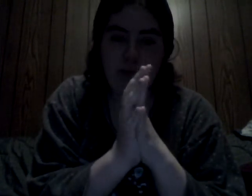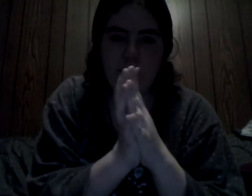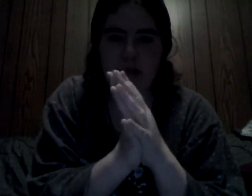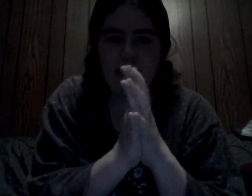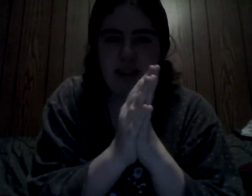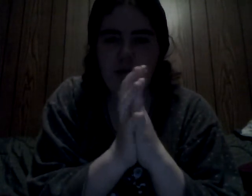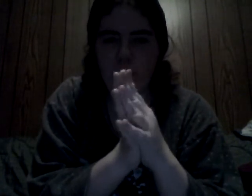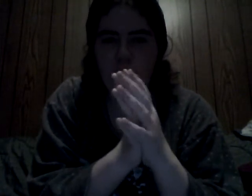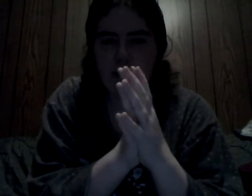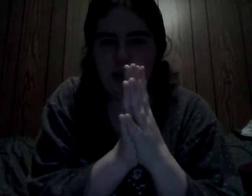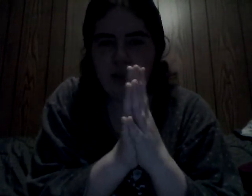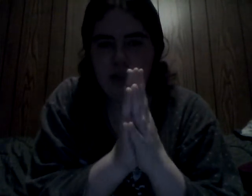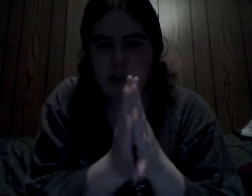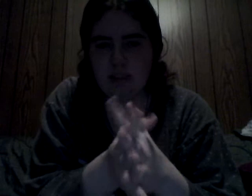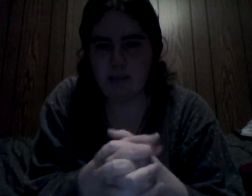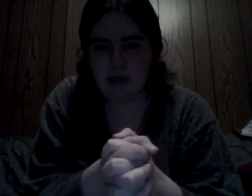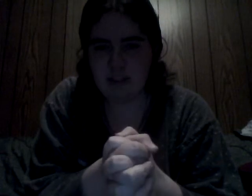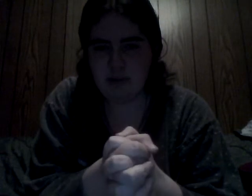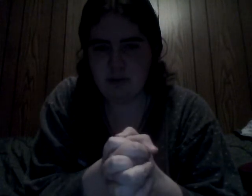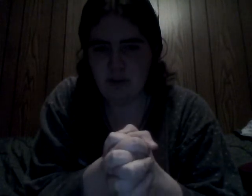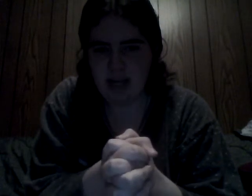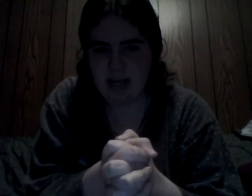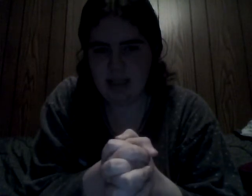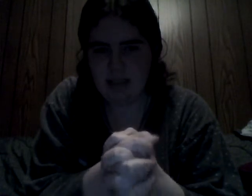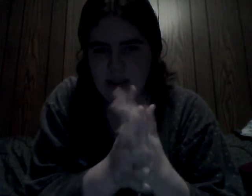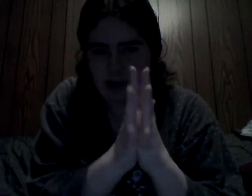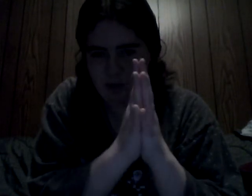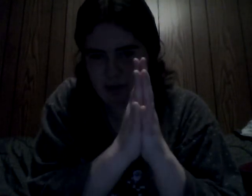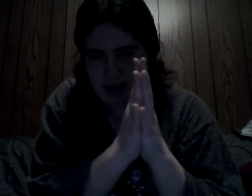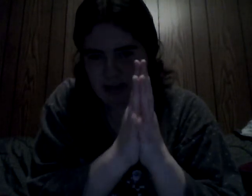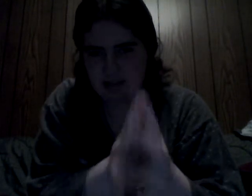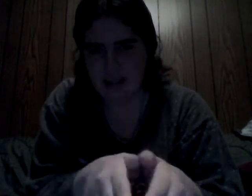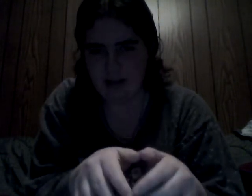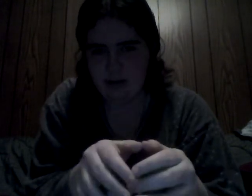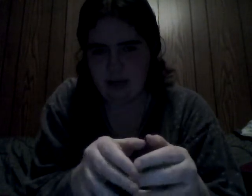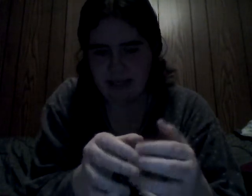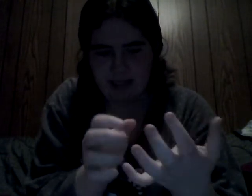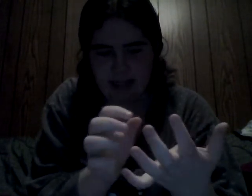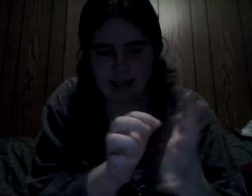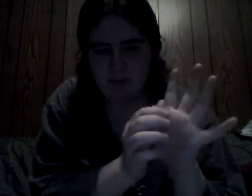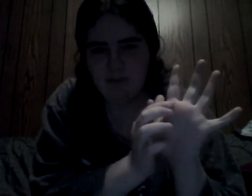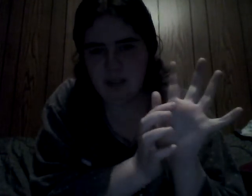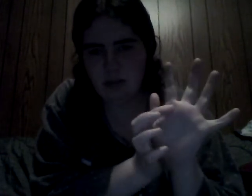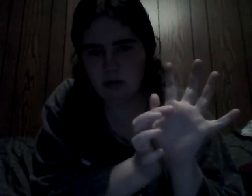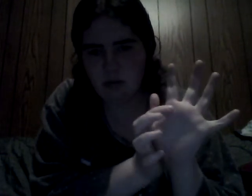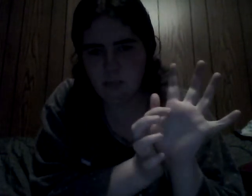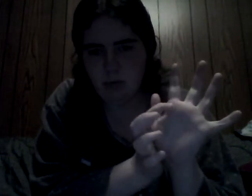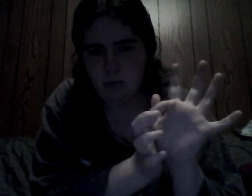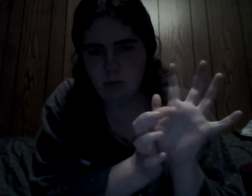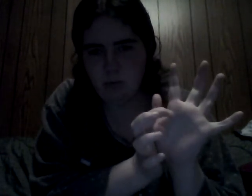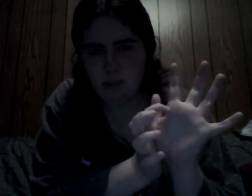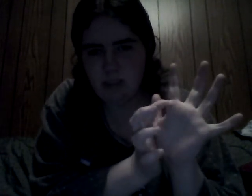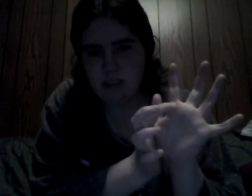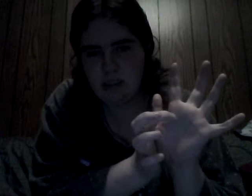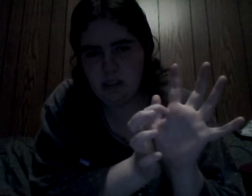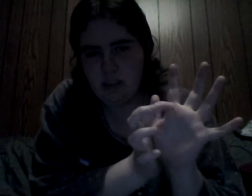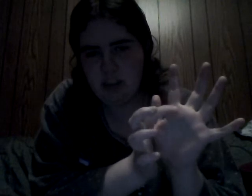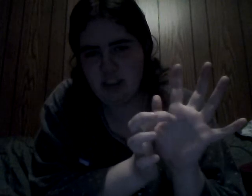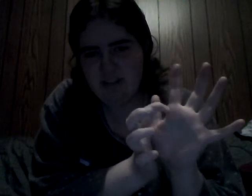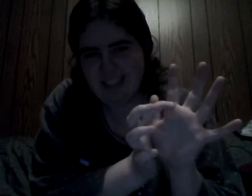makes it even weirder, is that when I do do that, like with my hands together, I can kind of feel the bone shifting